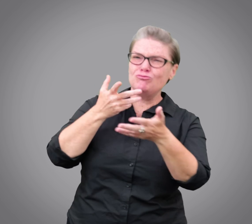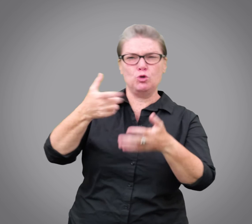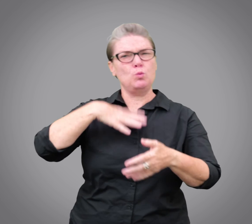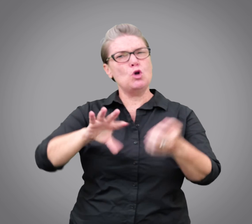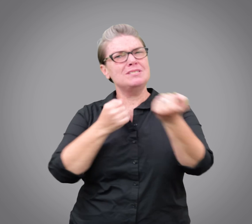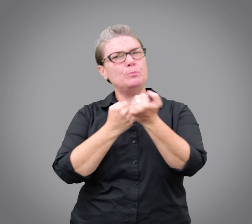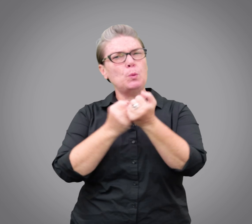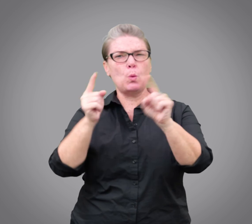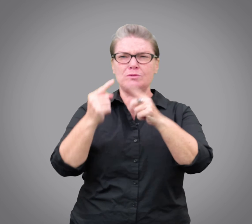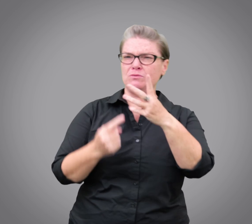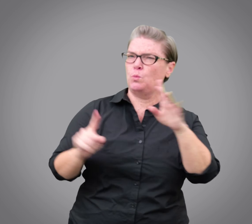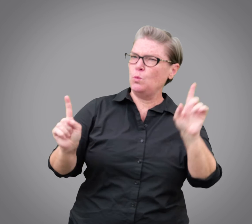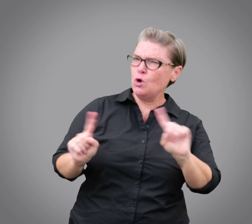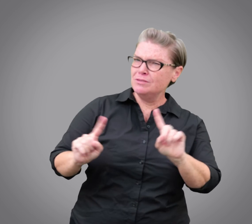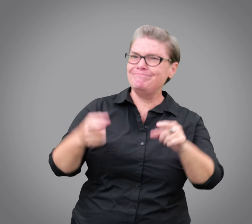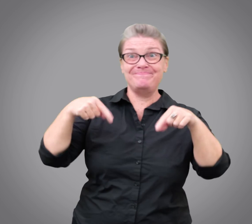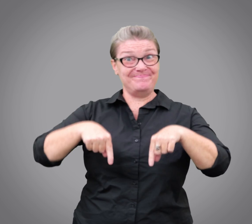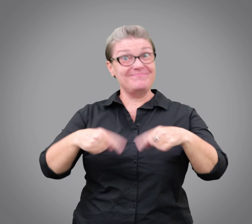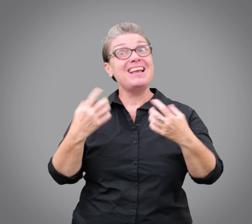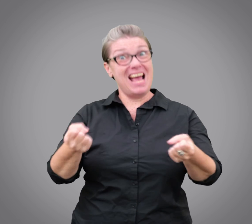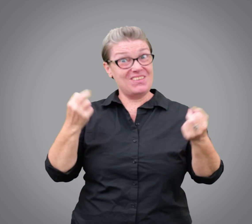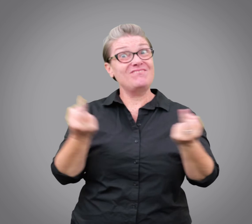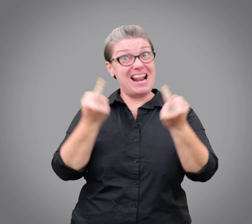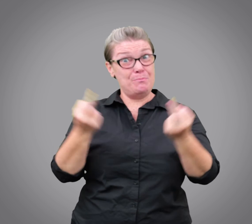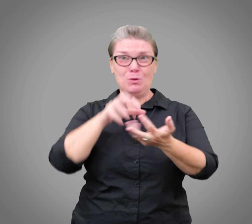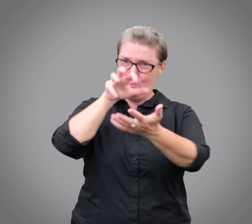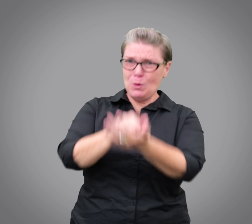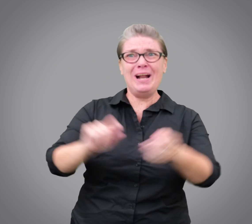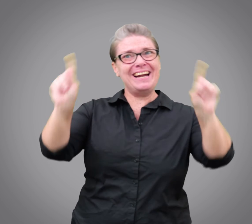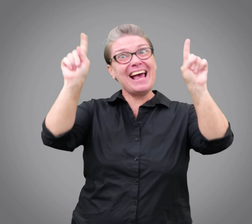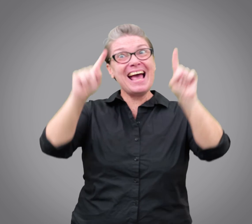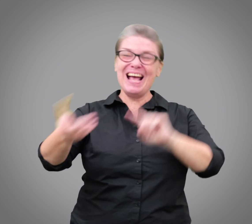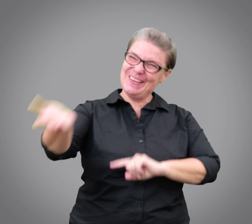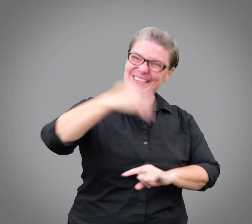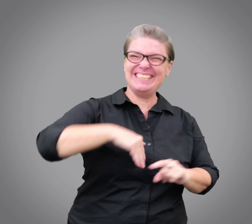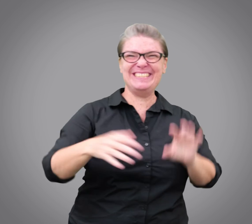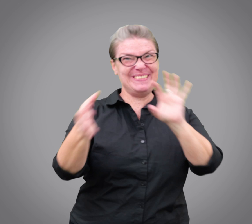us and book in as we have support workers available now. Come join us.